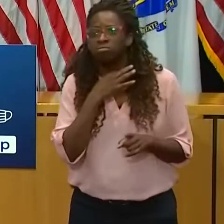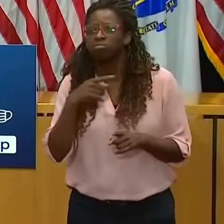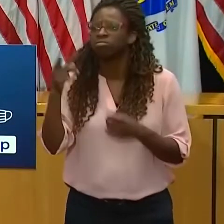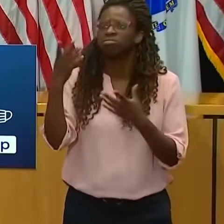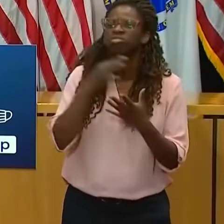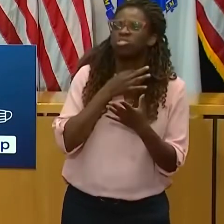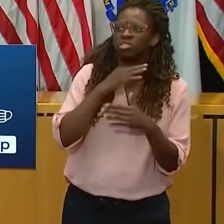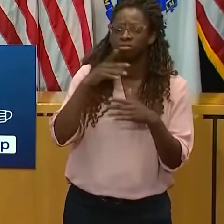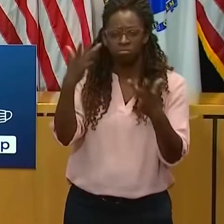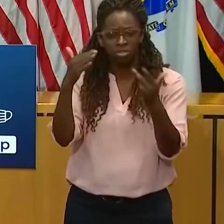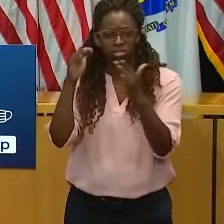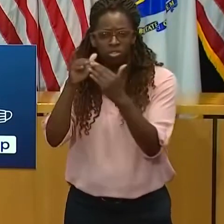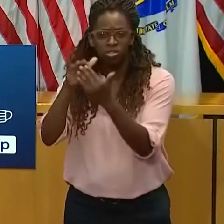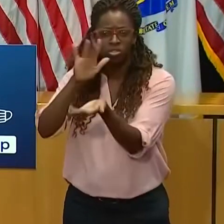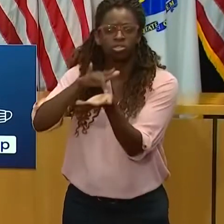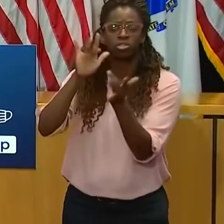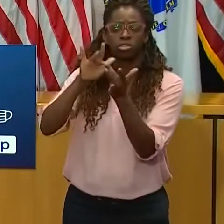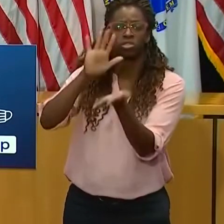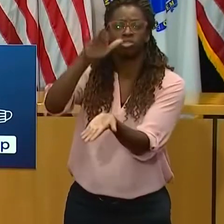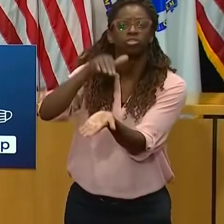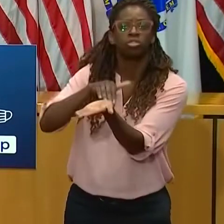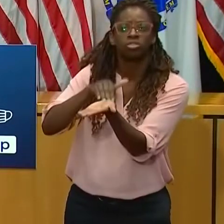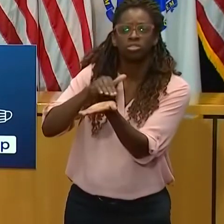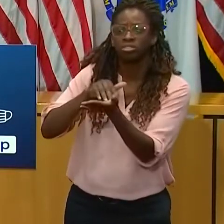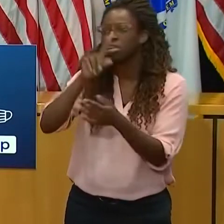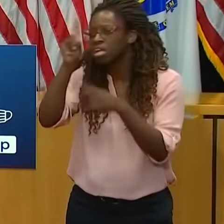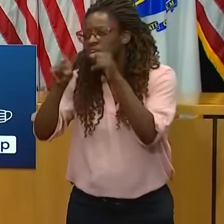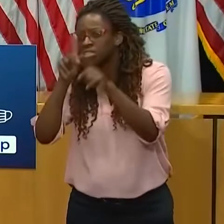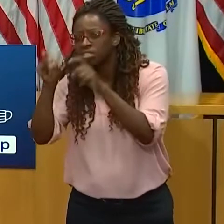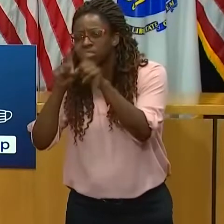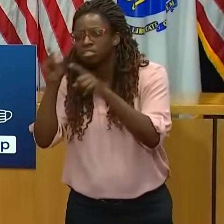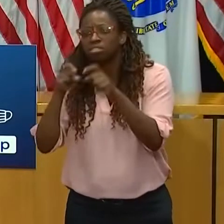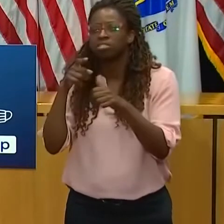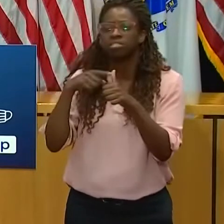or by visiting mass.gov slash covid vaccine.